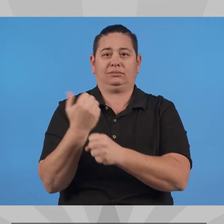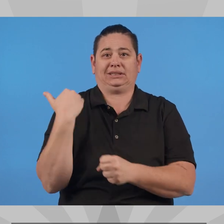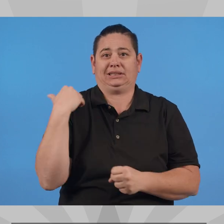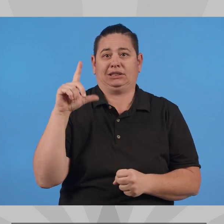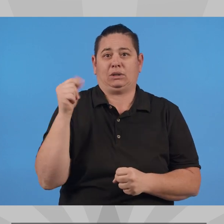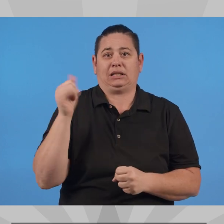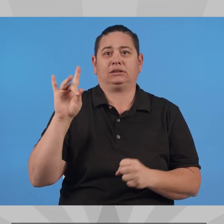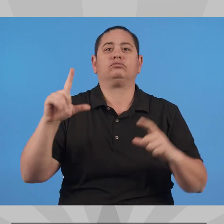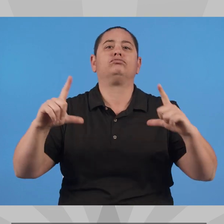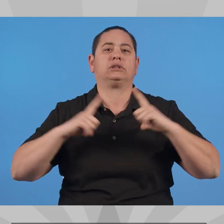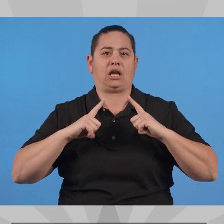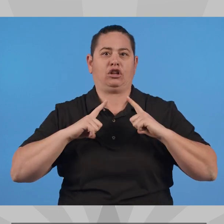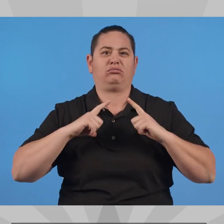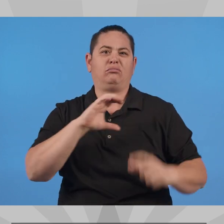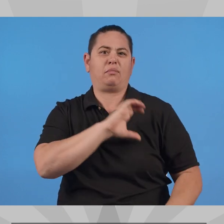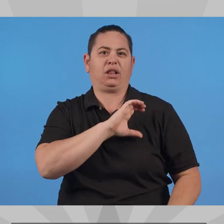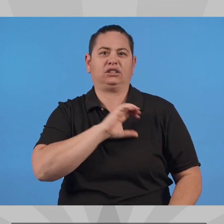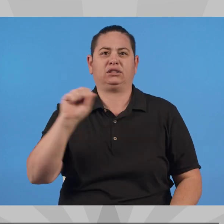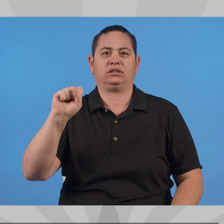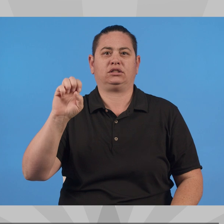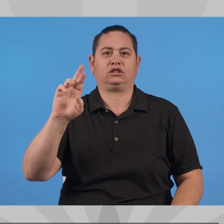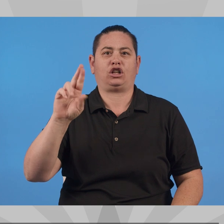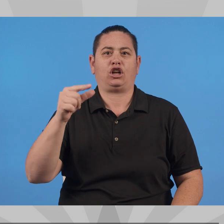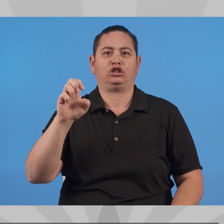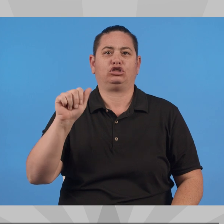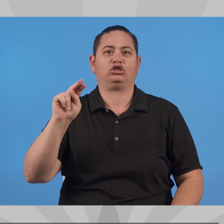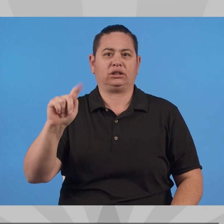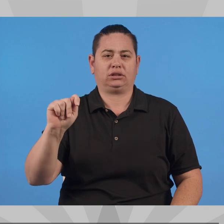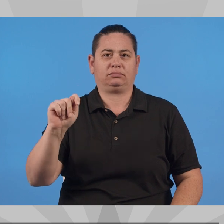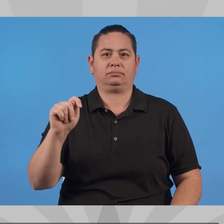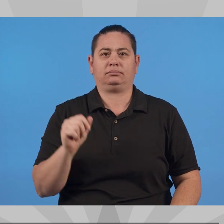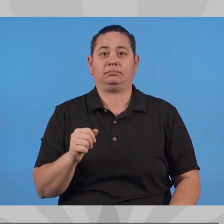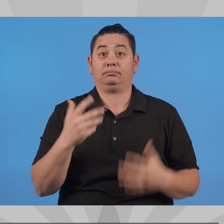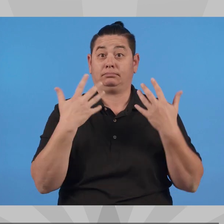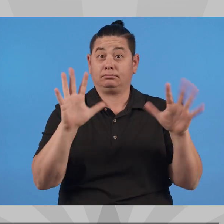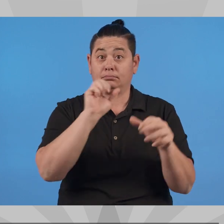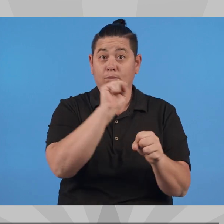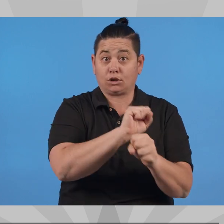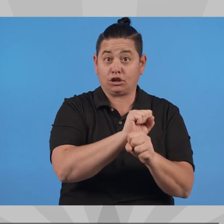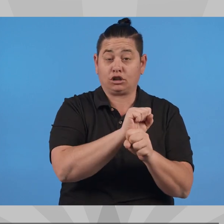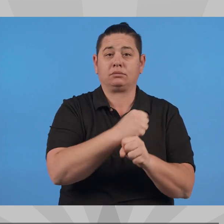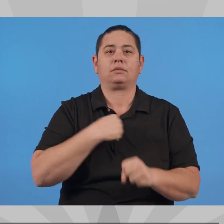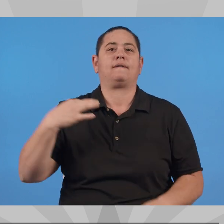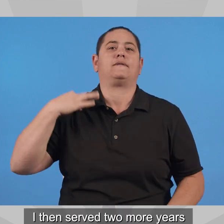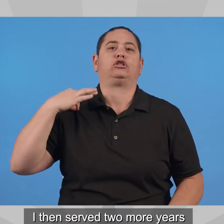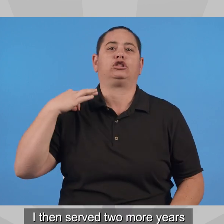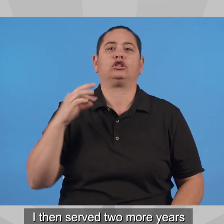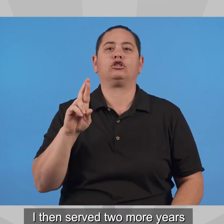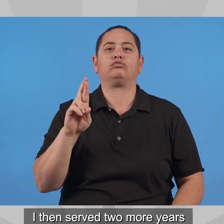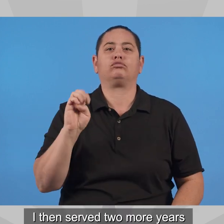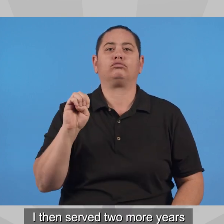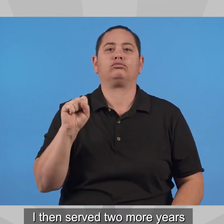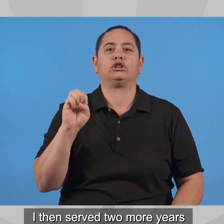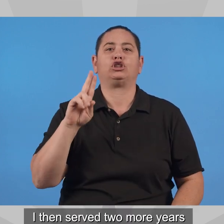I served our community for 27 years and retired as a police sergeant in 2018. I then